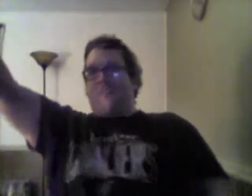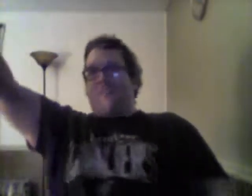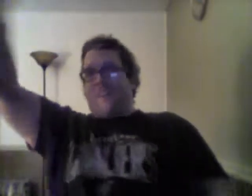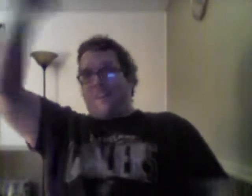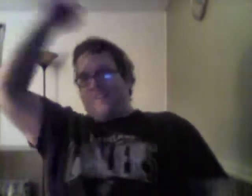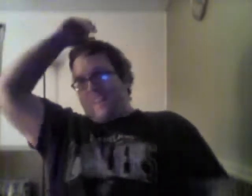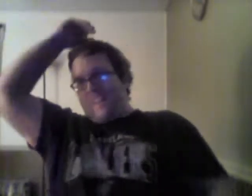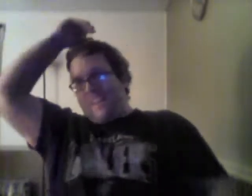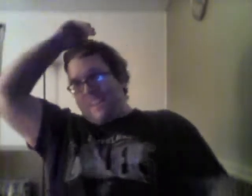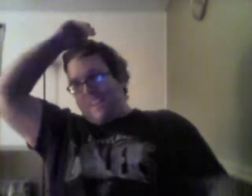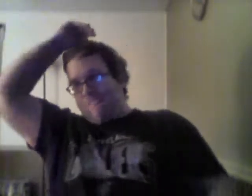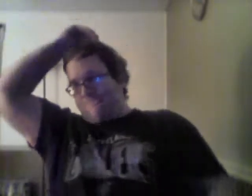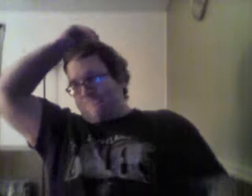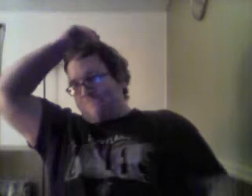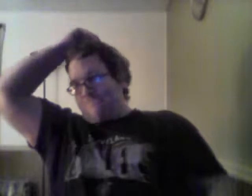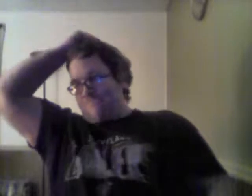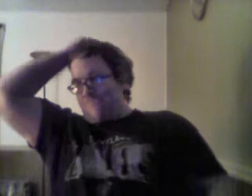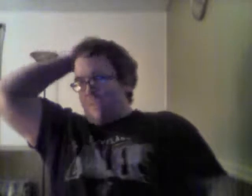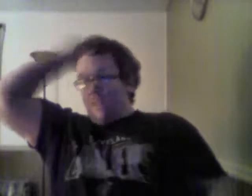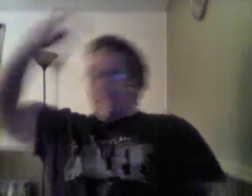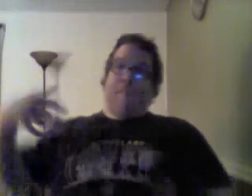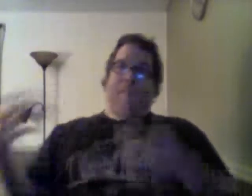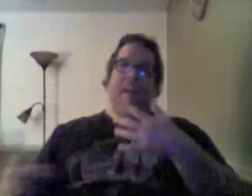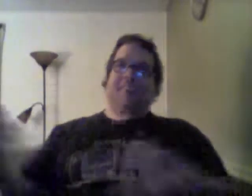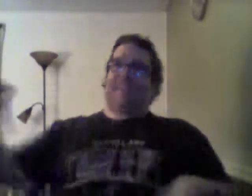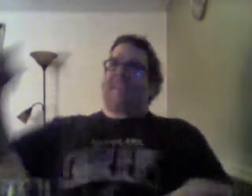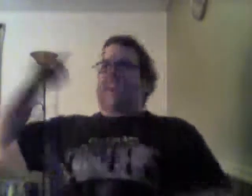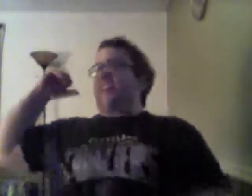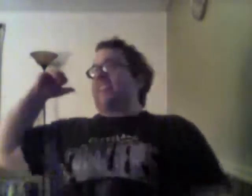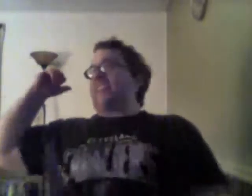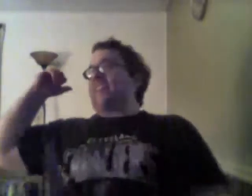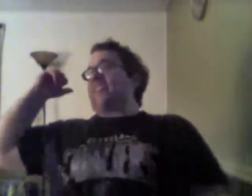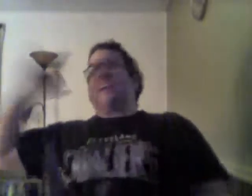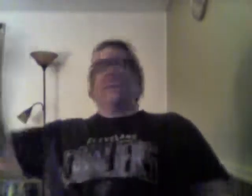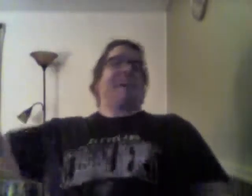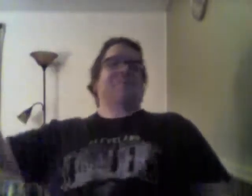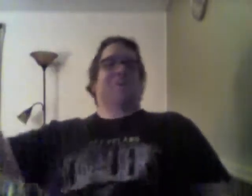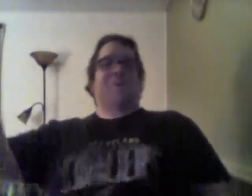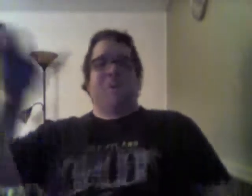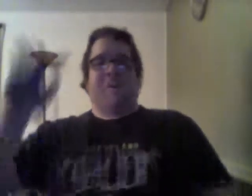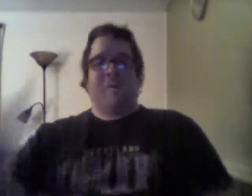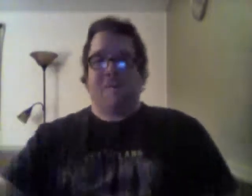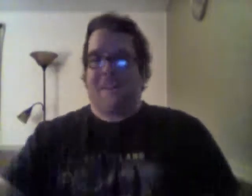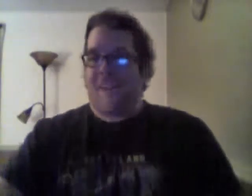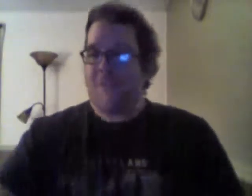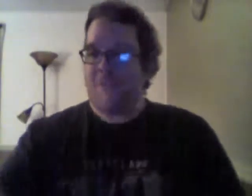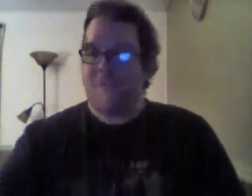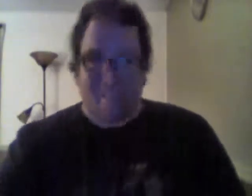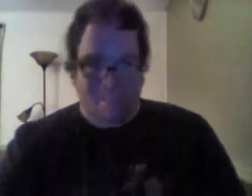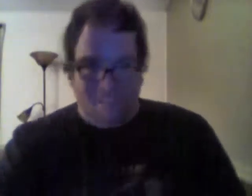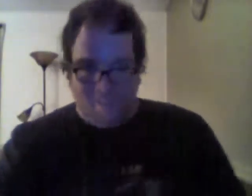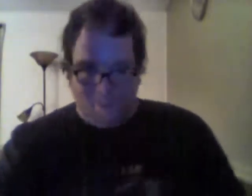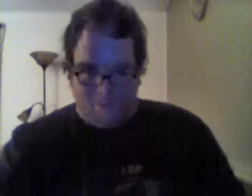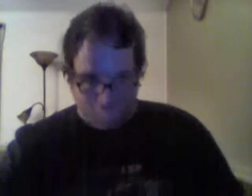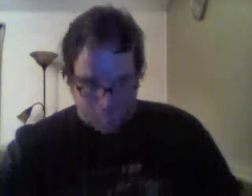V, had a, like, in a past life, had, like, a game show host. It was a game show, a kid's game show host.